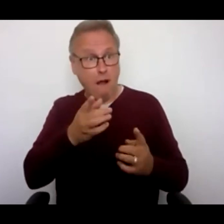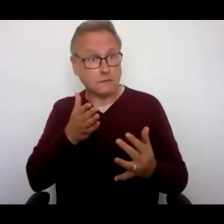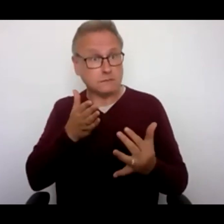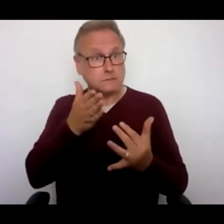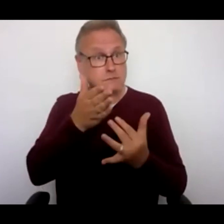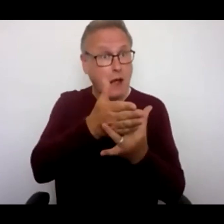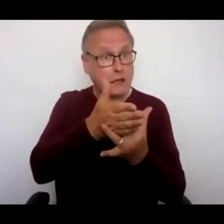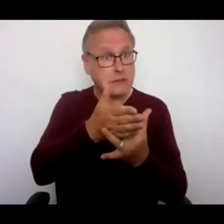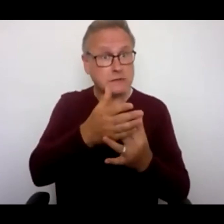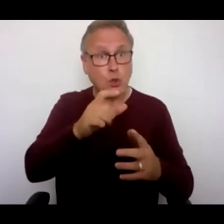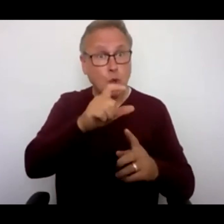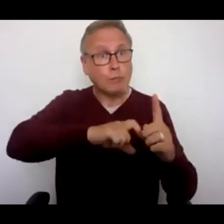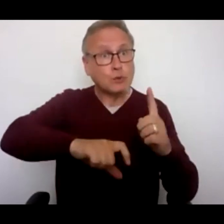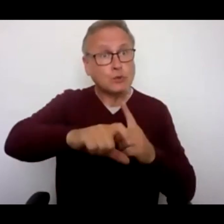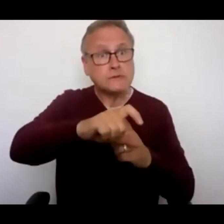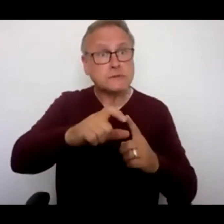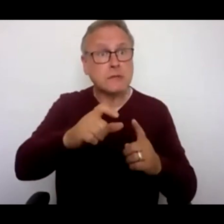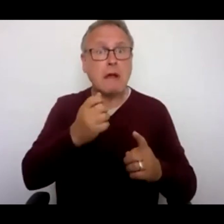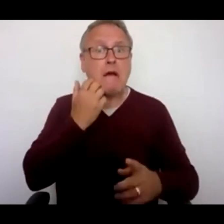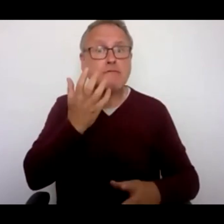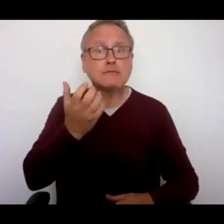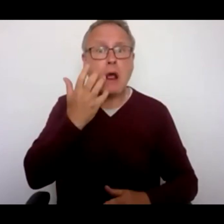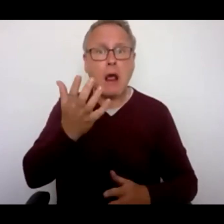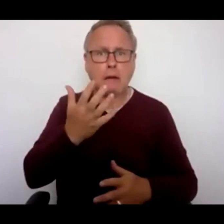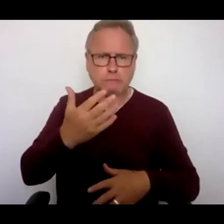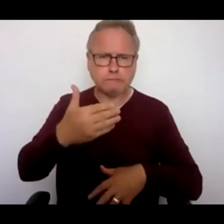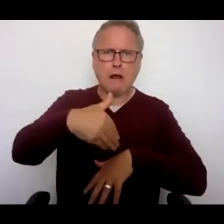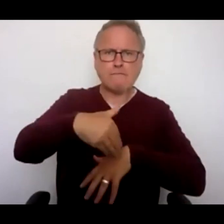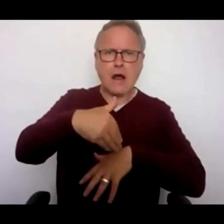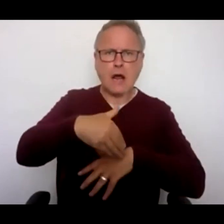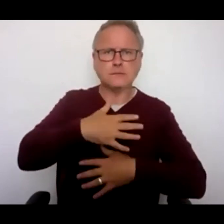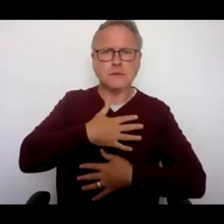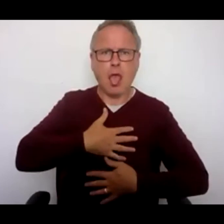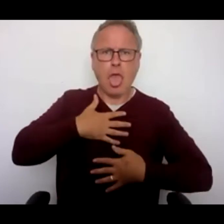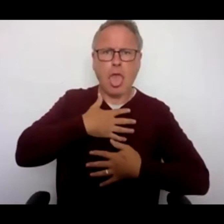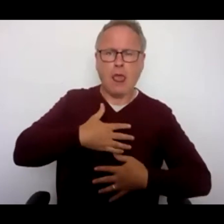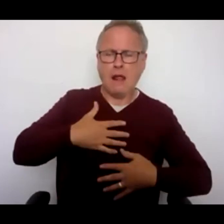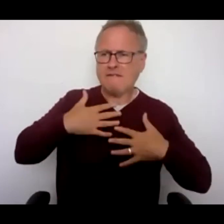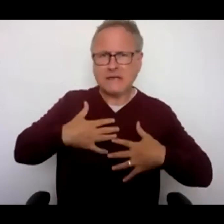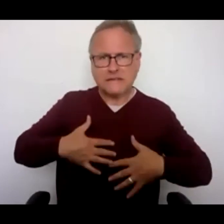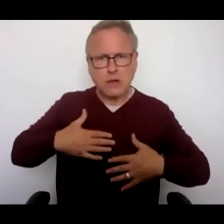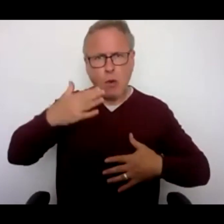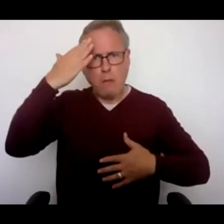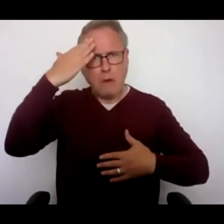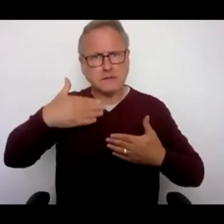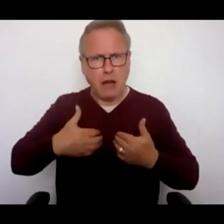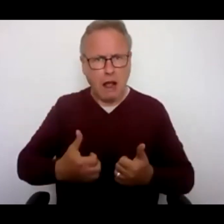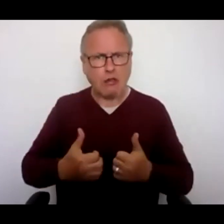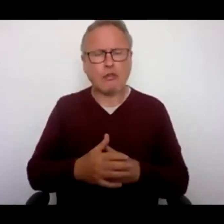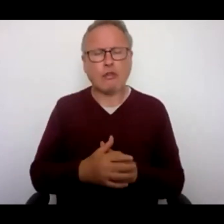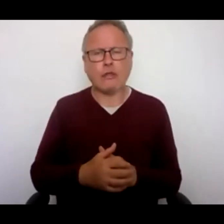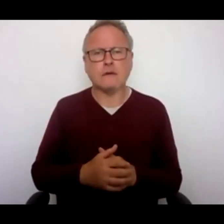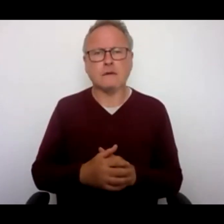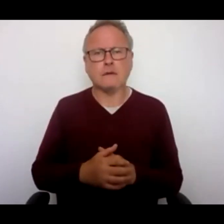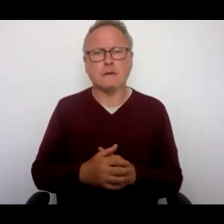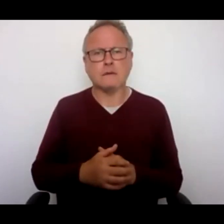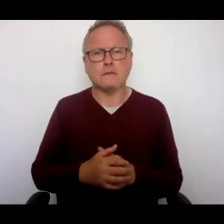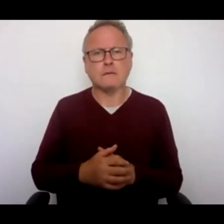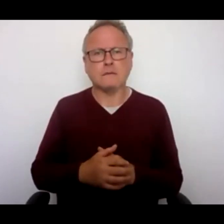every day would have a bad effect on people's physical and mental health. Physical health